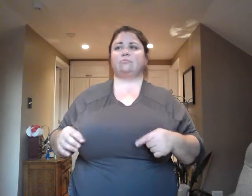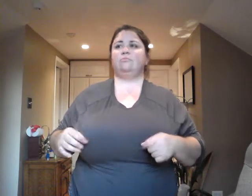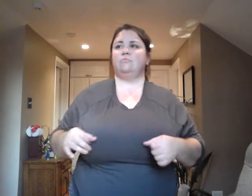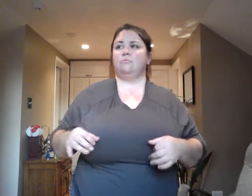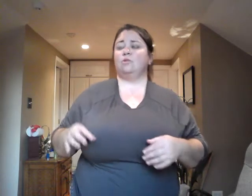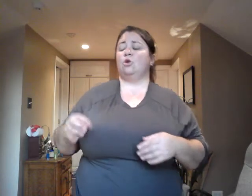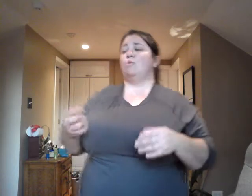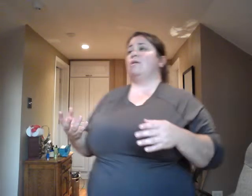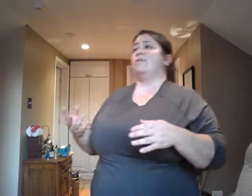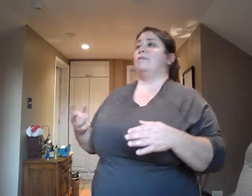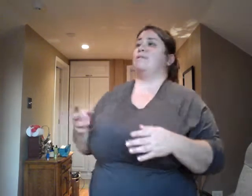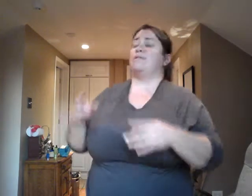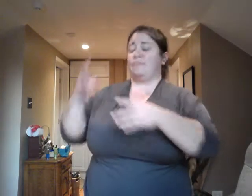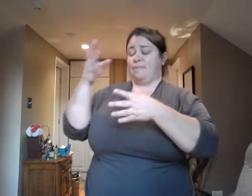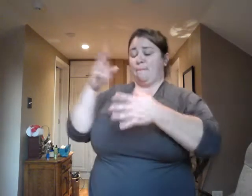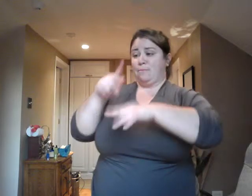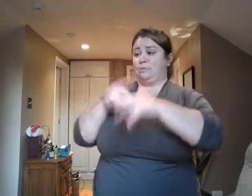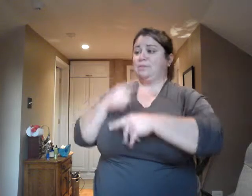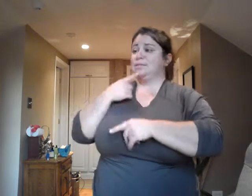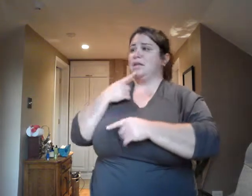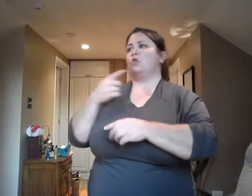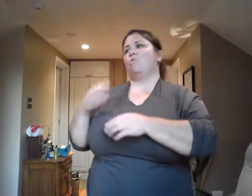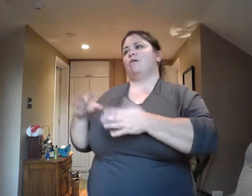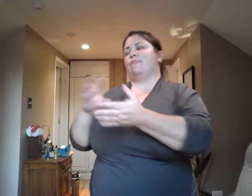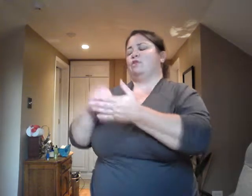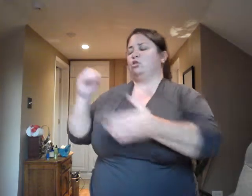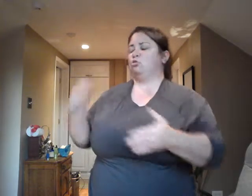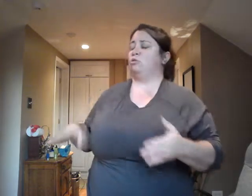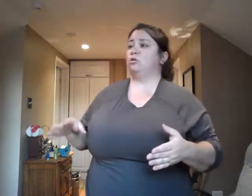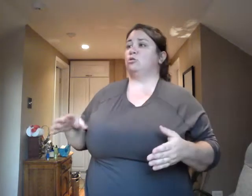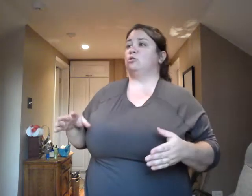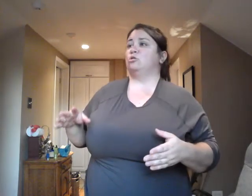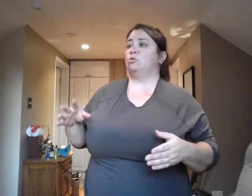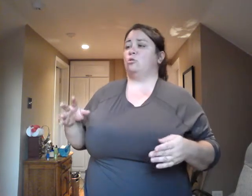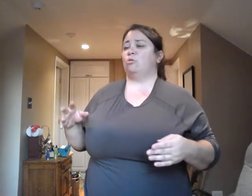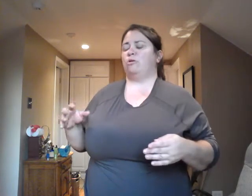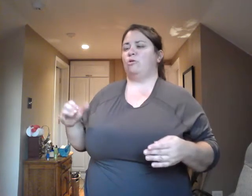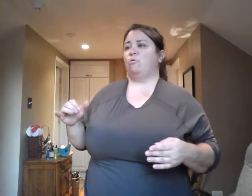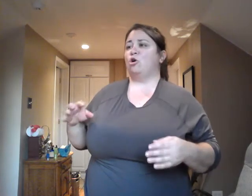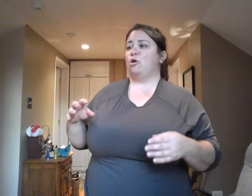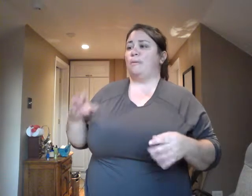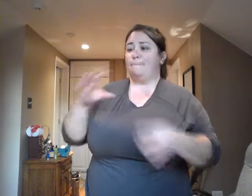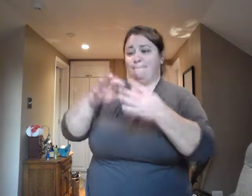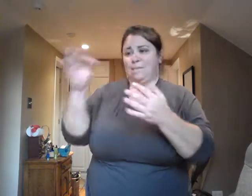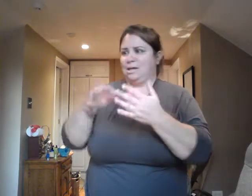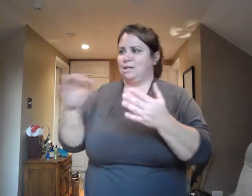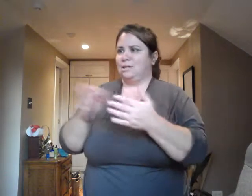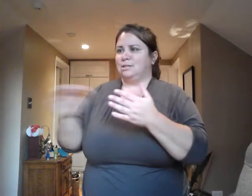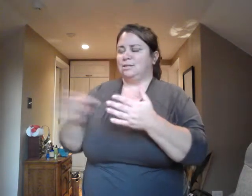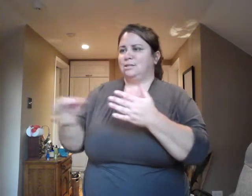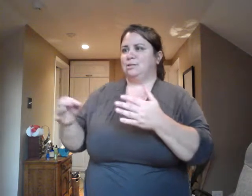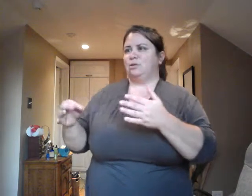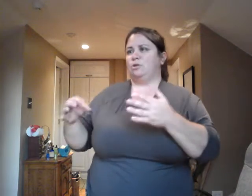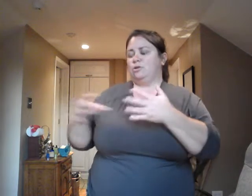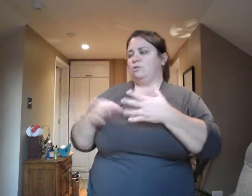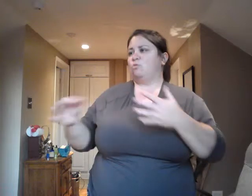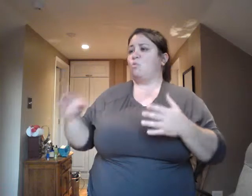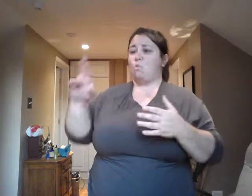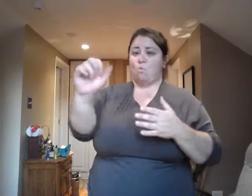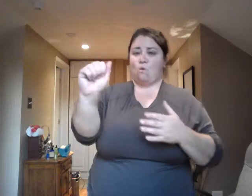at random. Well, the teachers were amazed, and they could explain the high scores only by the fact that they were, after